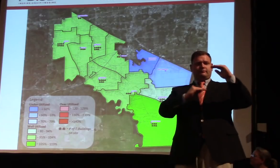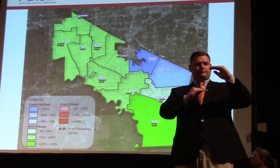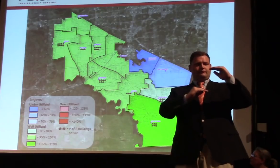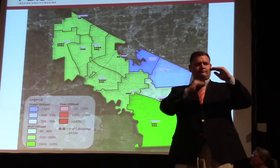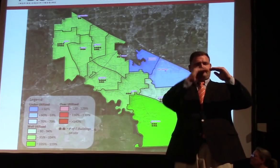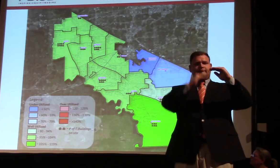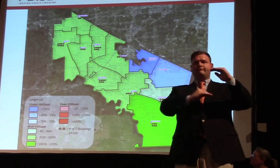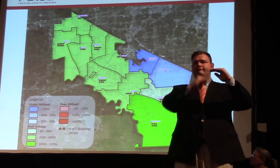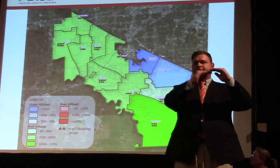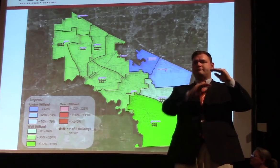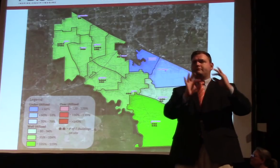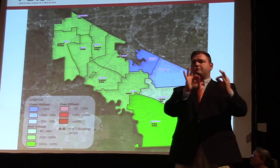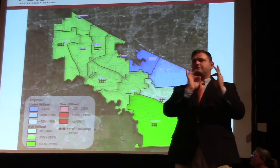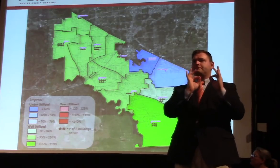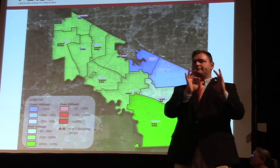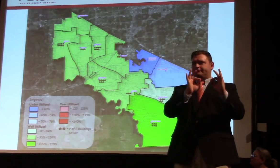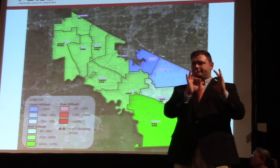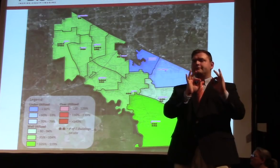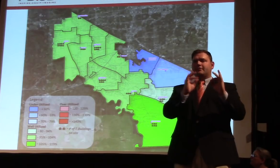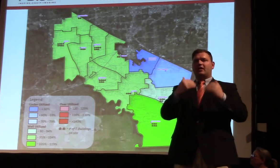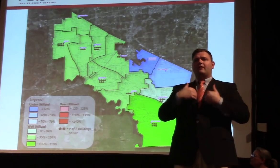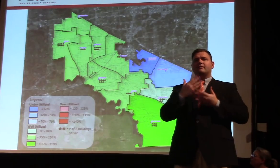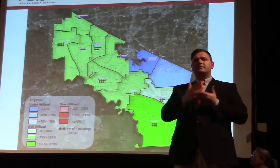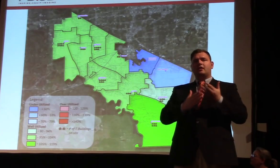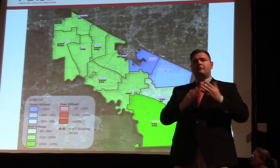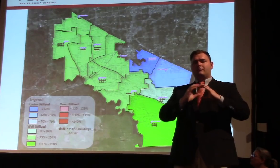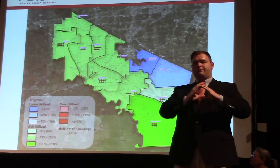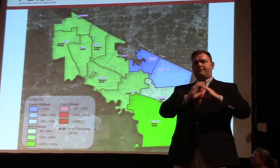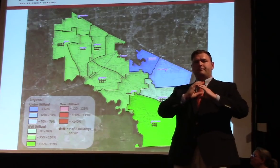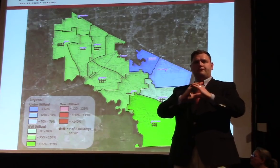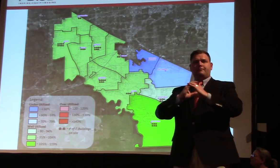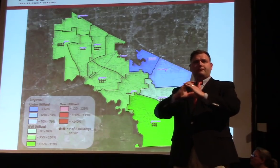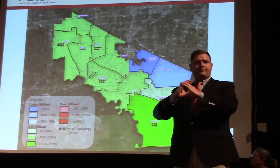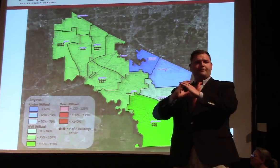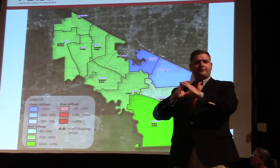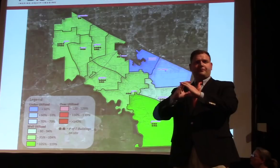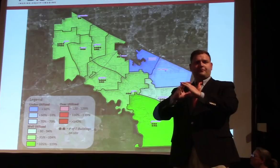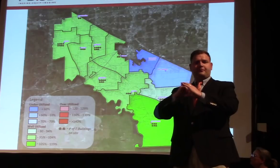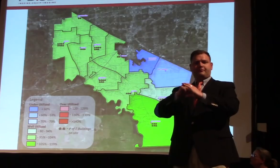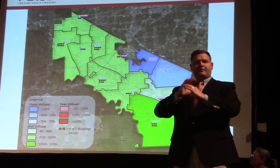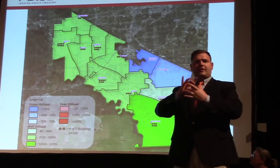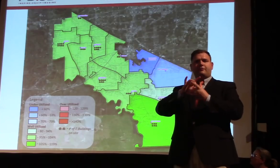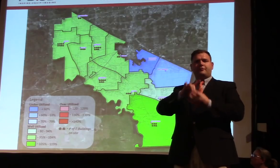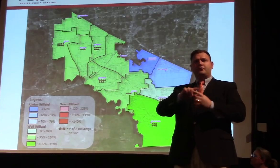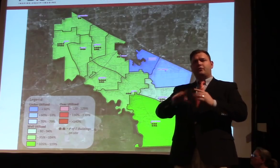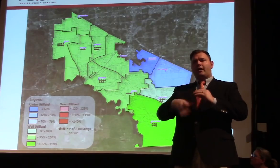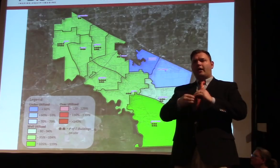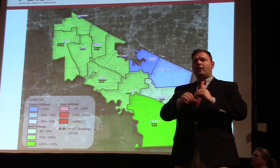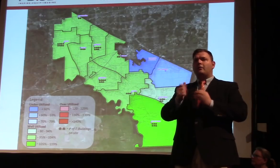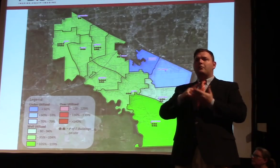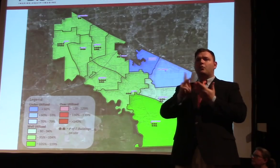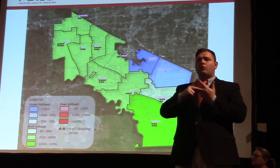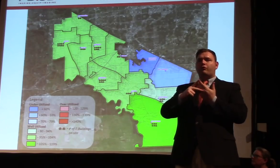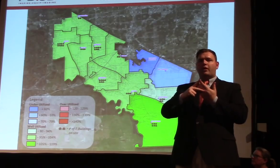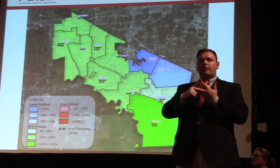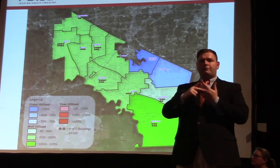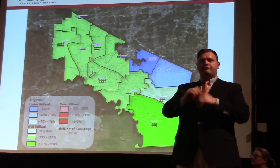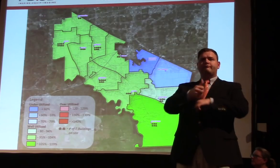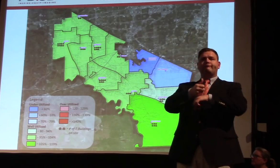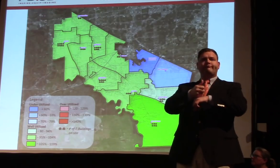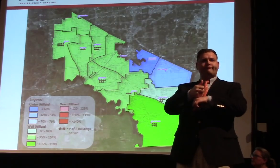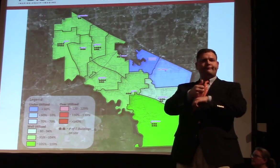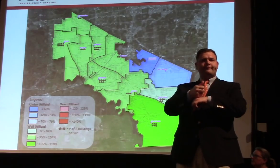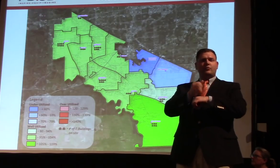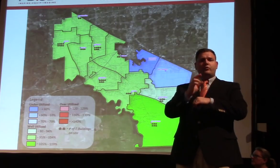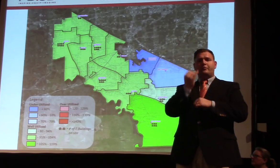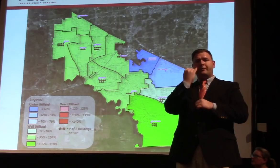We do have some portable buildings in these facilities to accommodate additional program or maybe a little bit of over-utilization or over